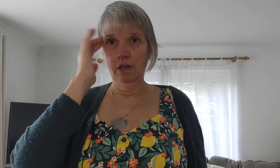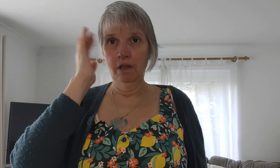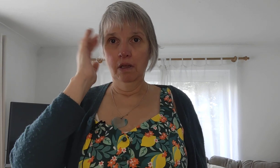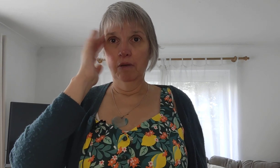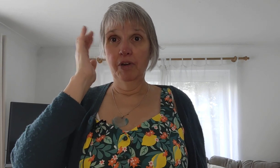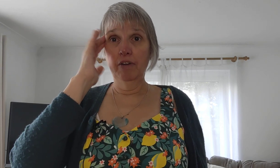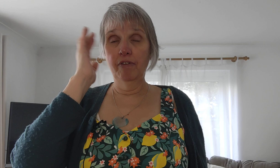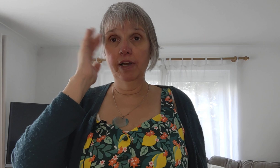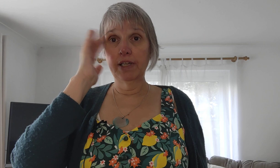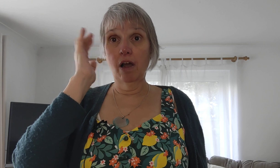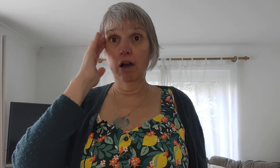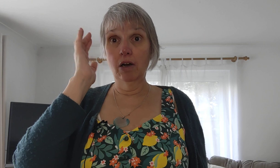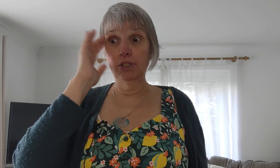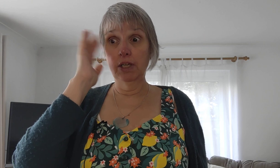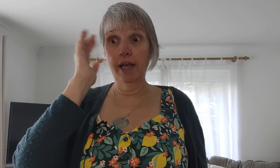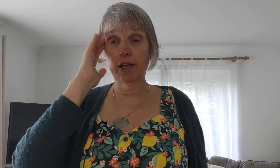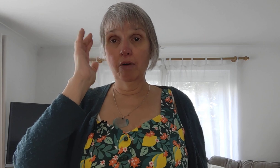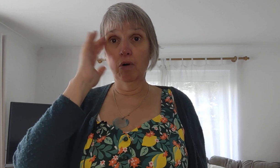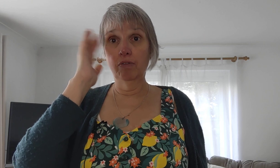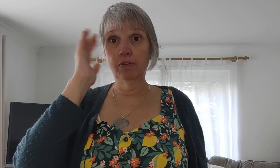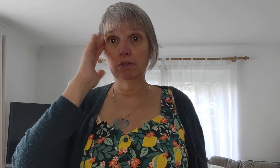about but i find it hard to let go of